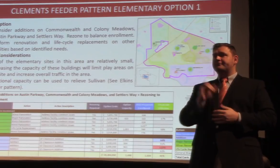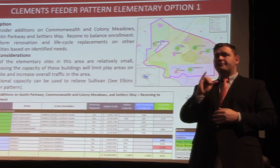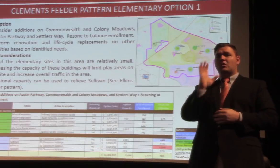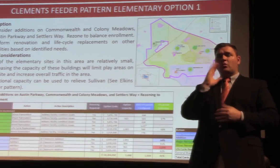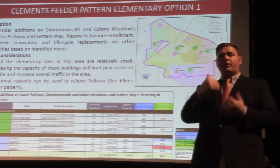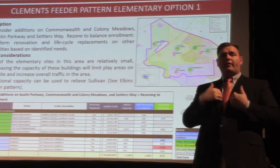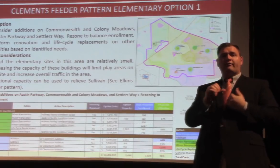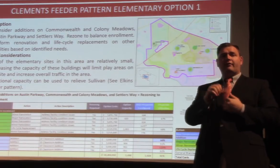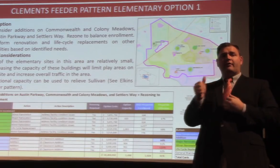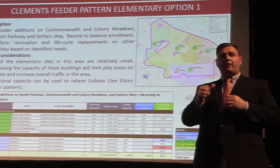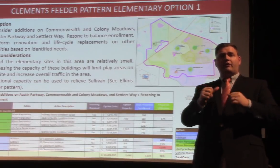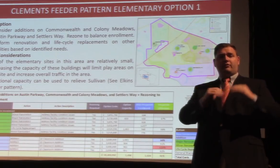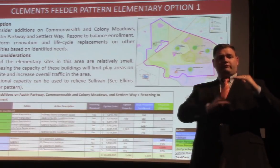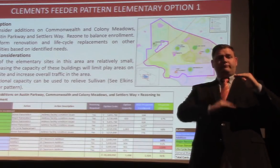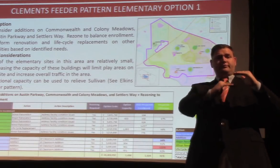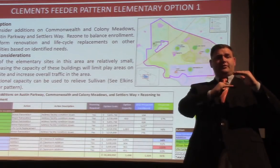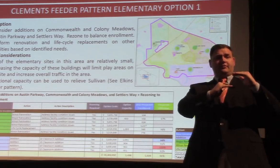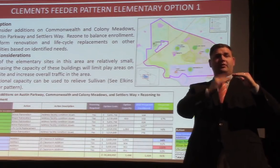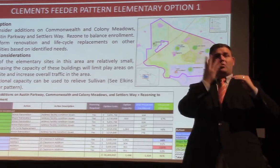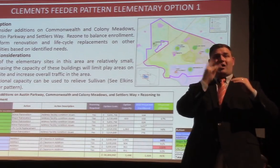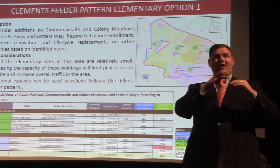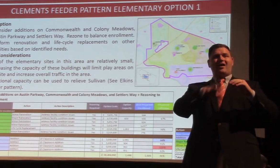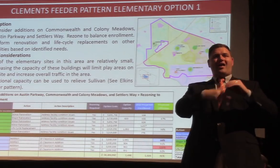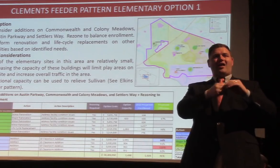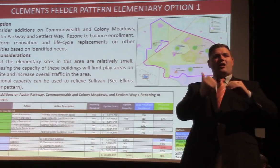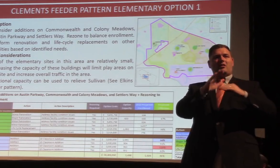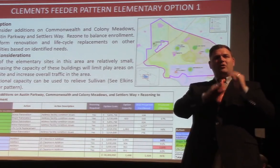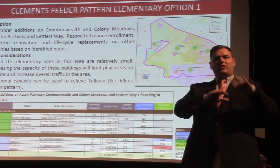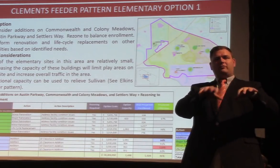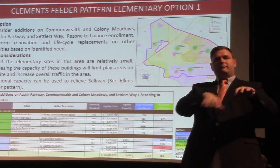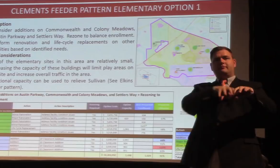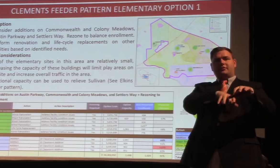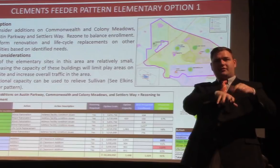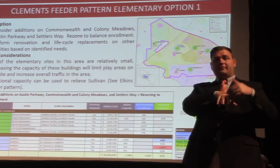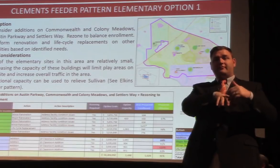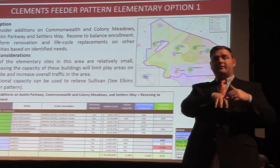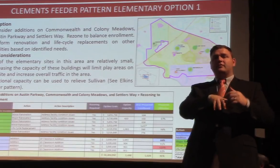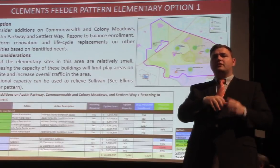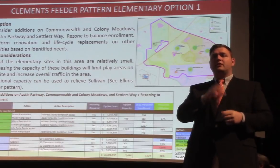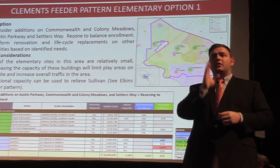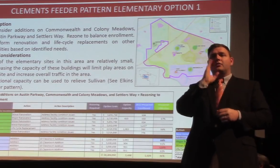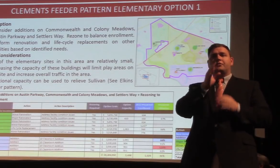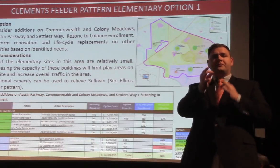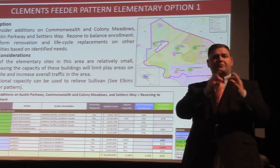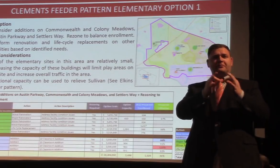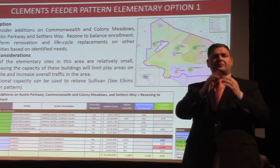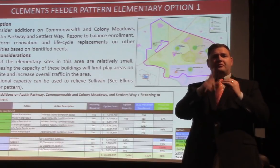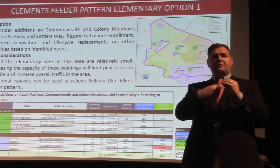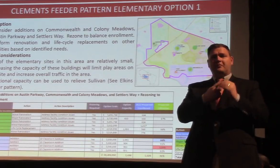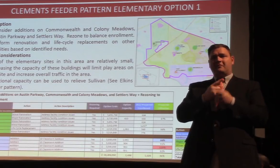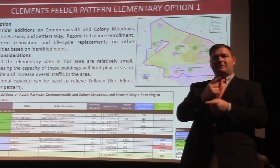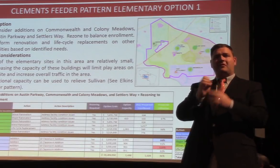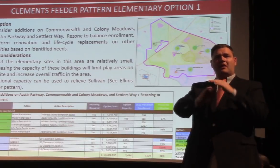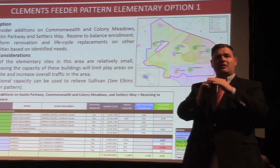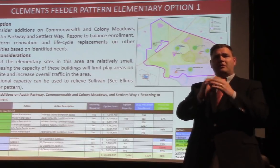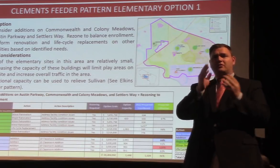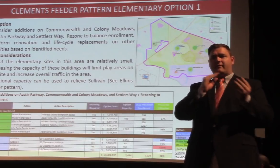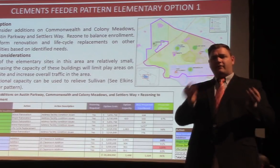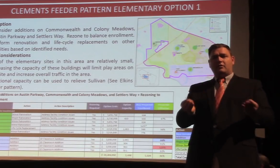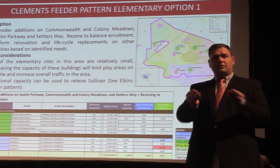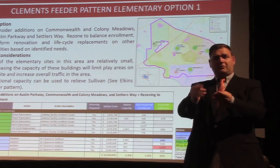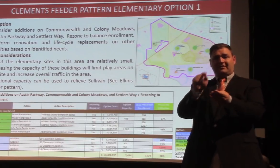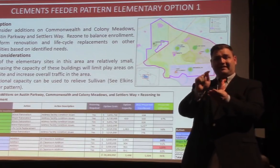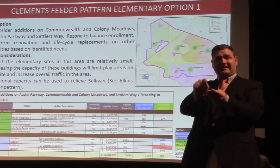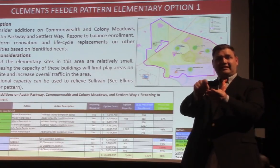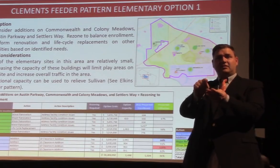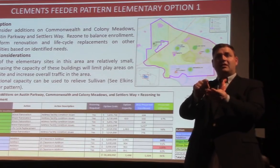on them. Sullivan Elementary, which is in the Elkins feeder pattern that we'll talk about here in a little bit, it is, I think it's currently projected to be